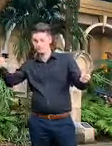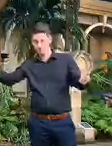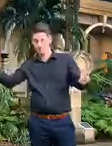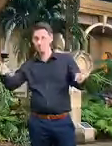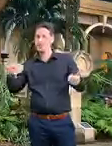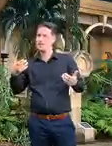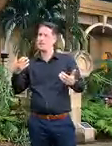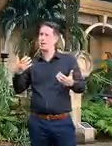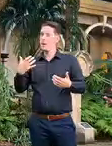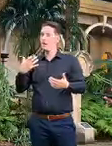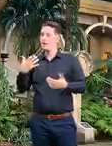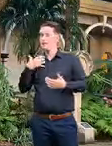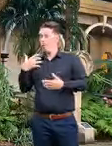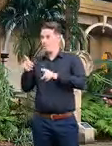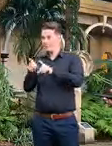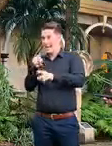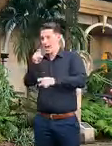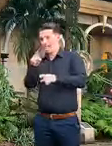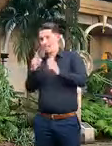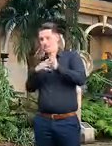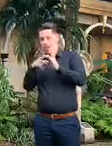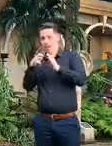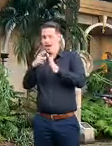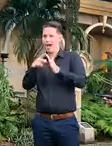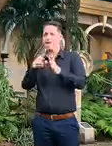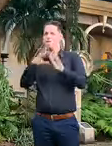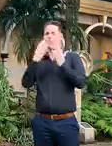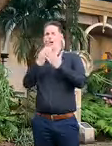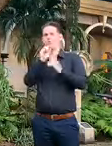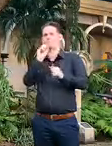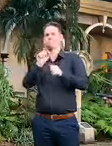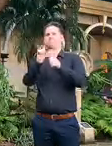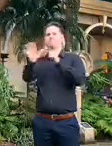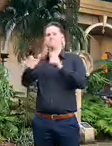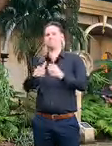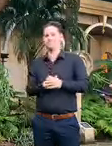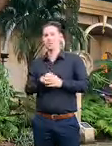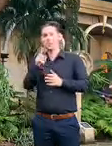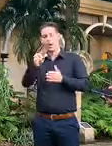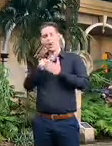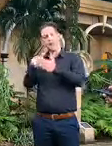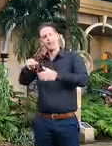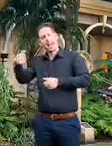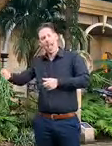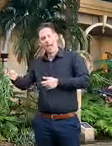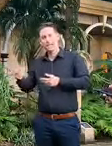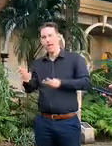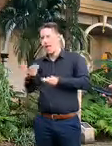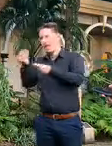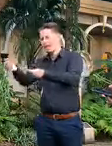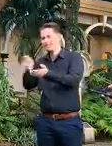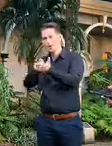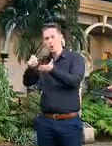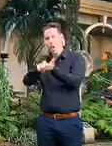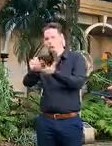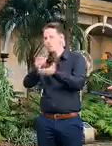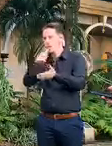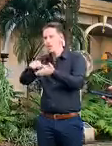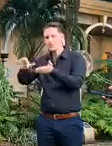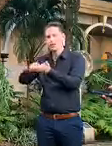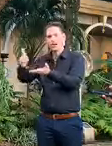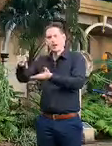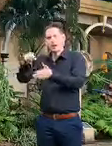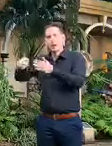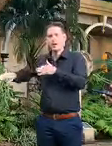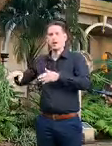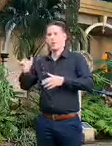more people like mike um the better the world would be so if you can help a neighbor drop them a note in their letterbox or drop it around